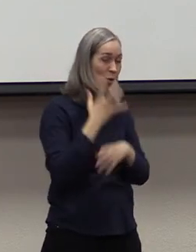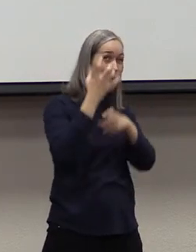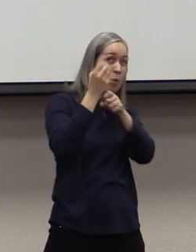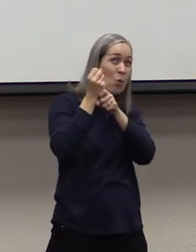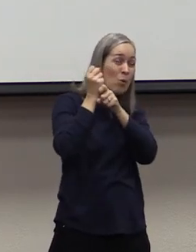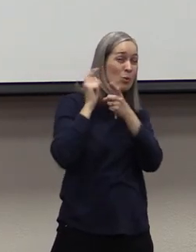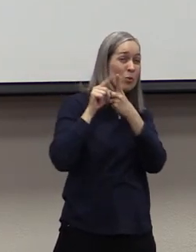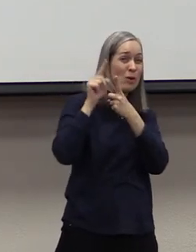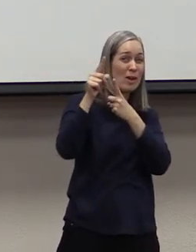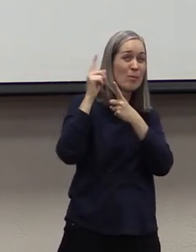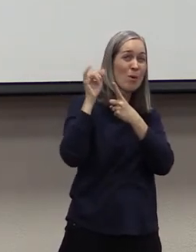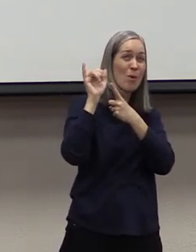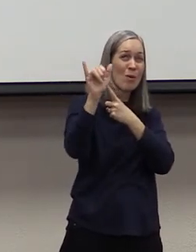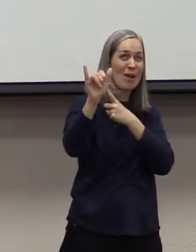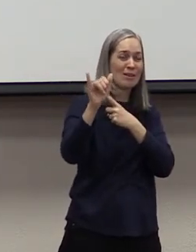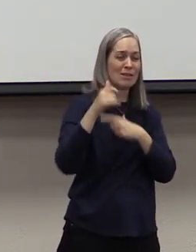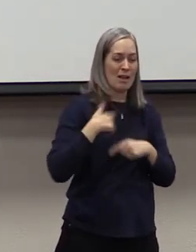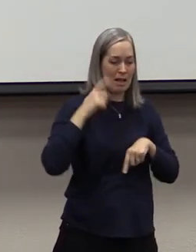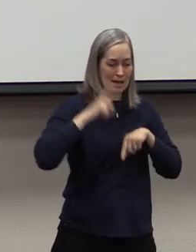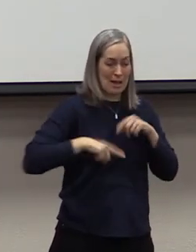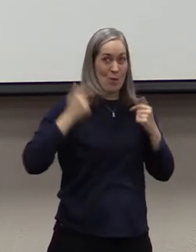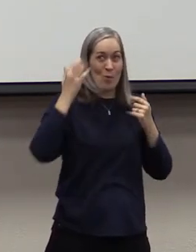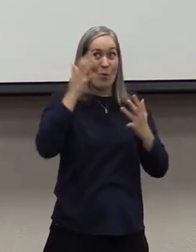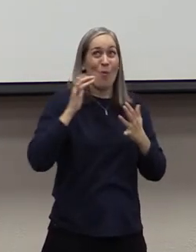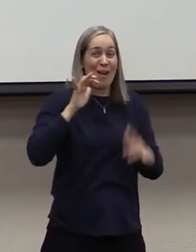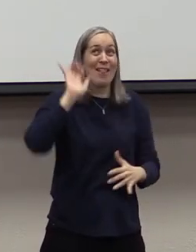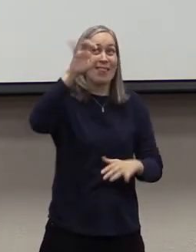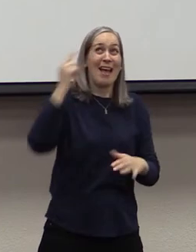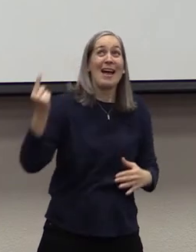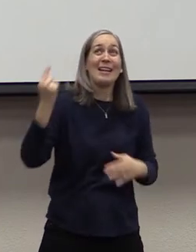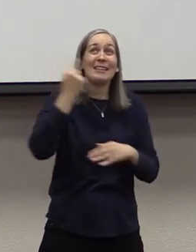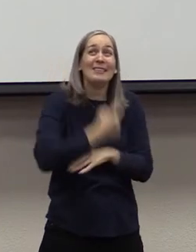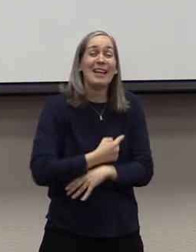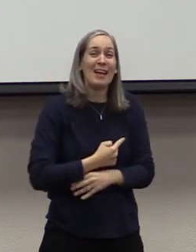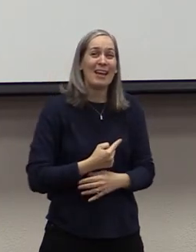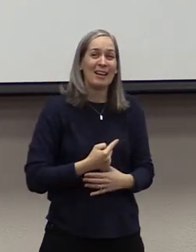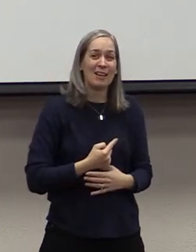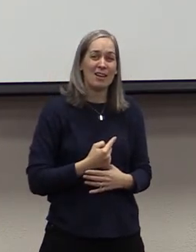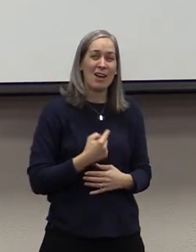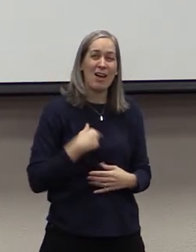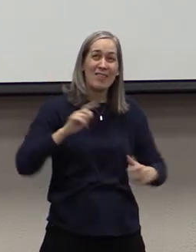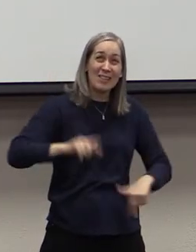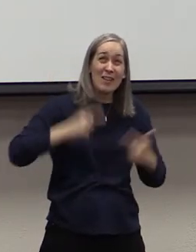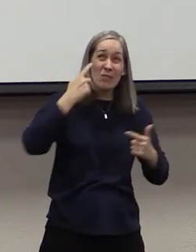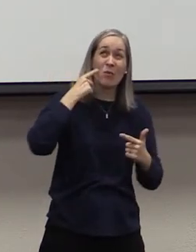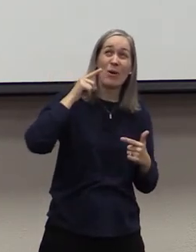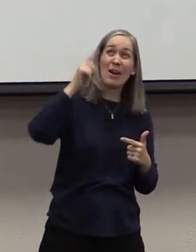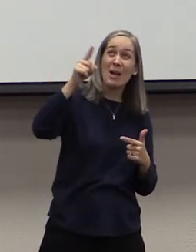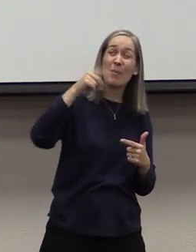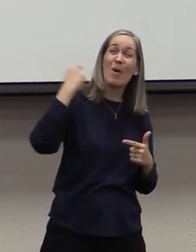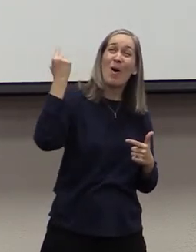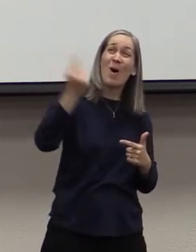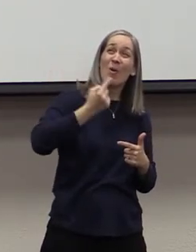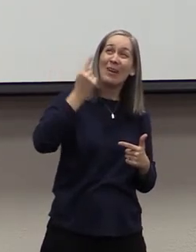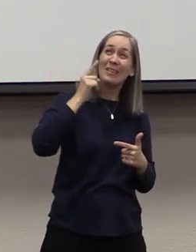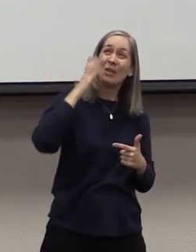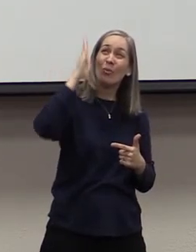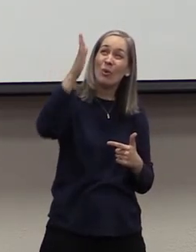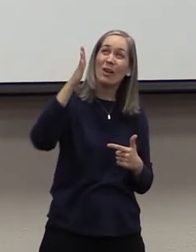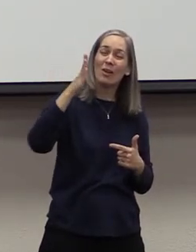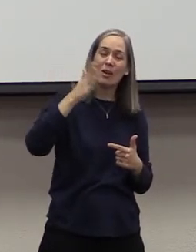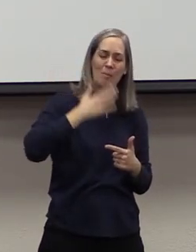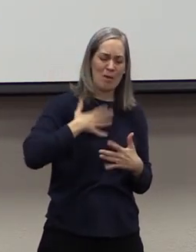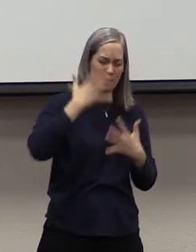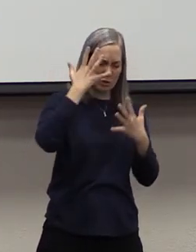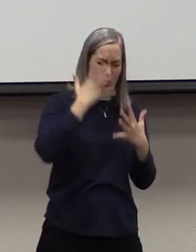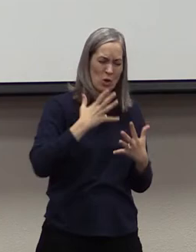always. And I can't wait until that day where the very one I've lived for always will wipe away the